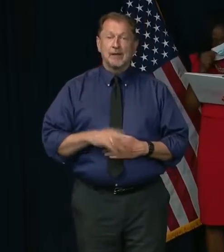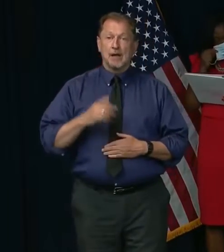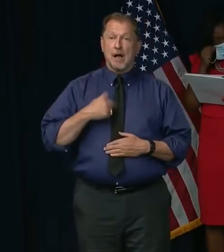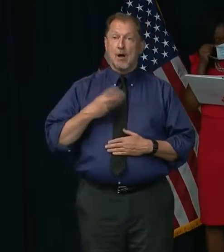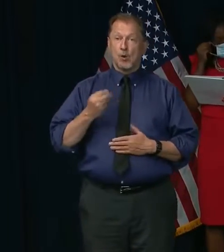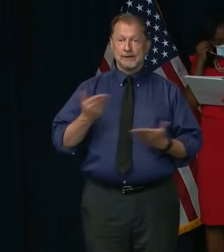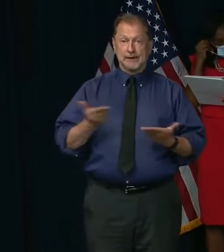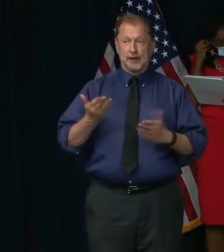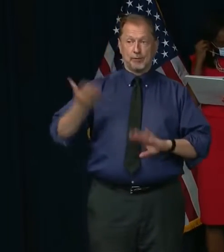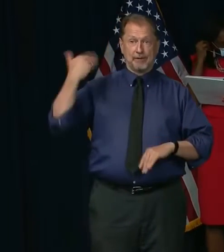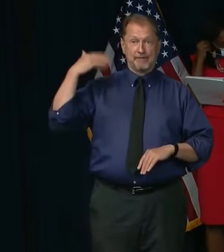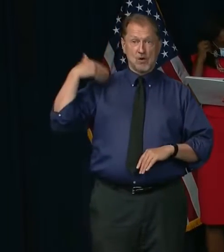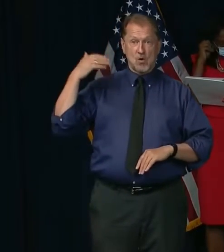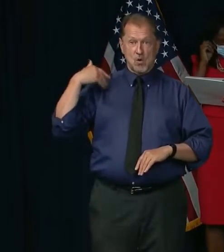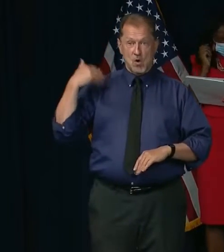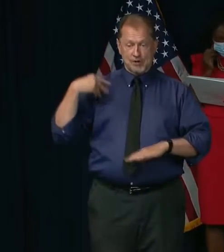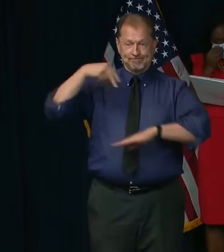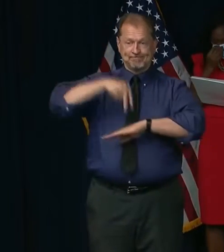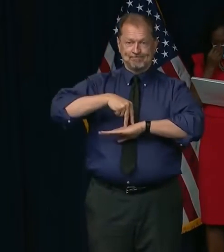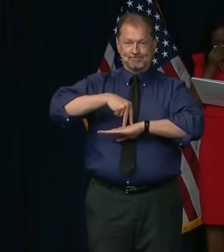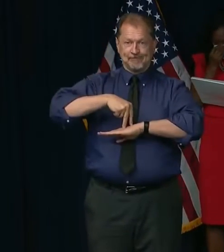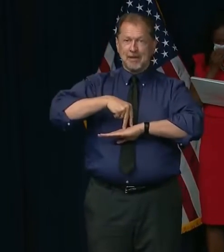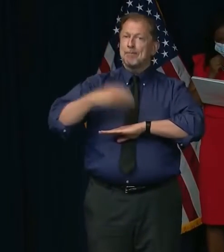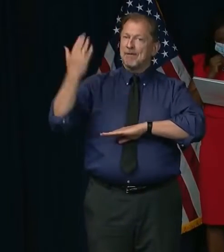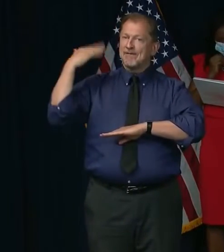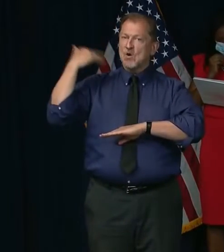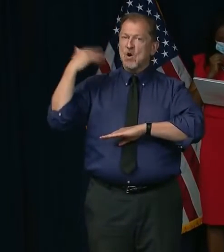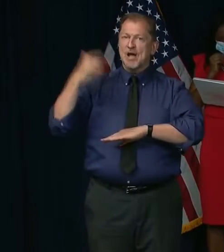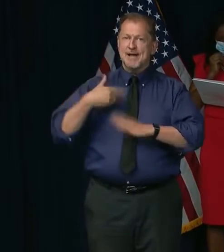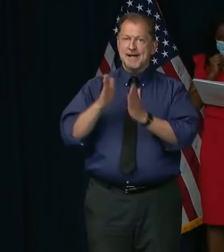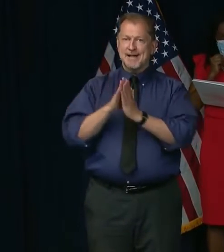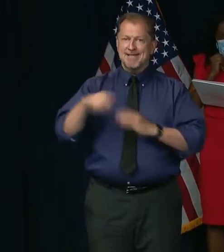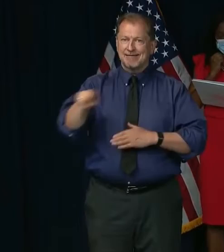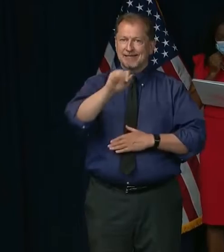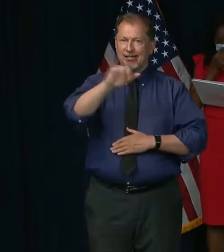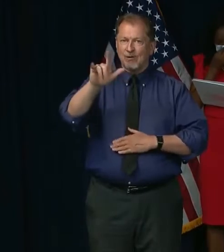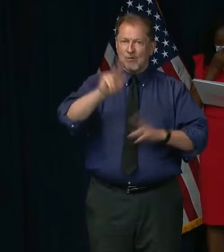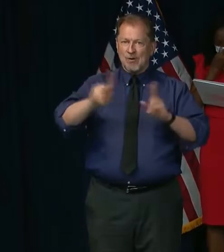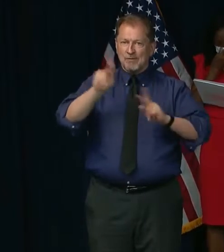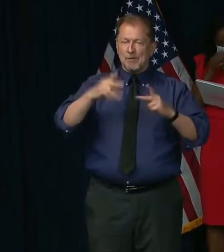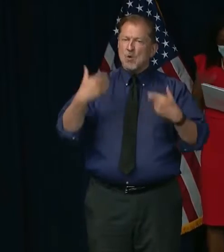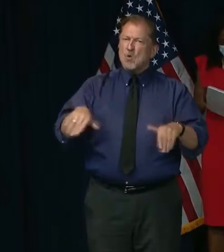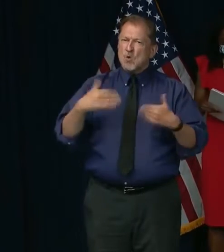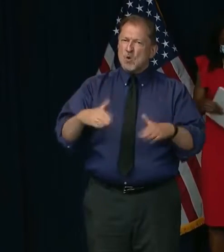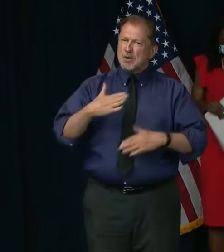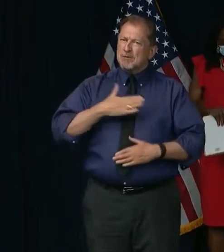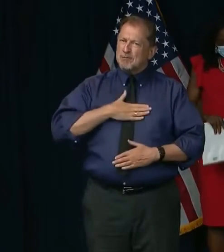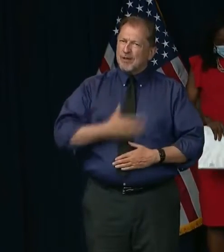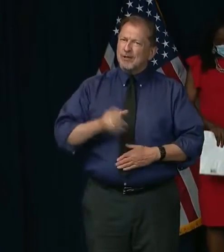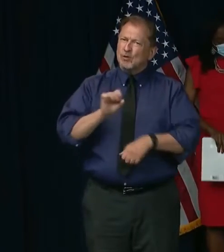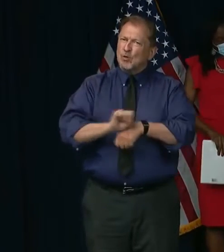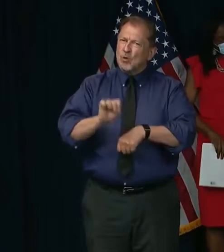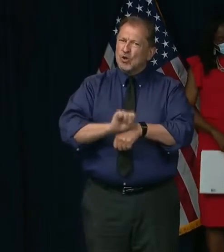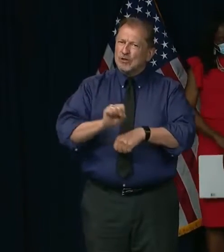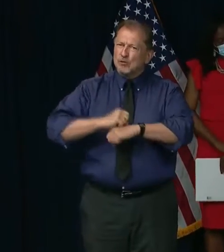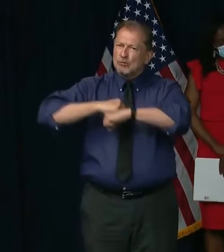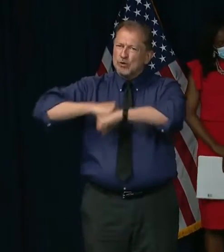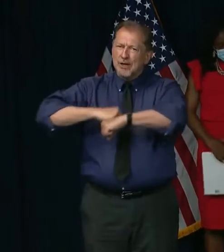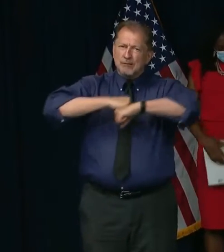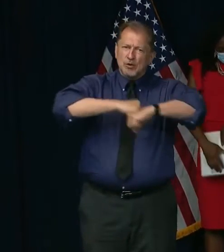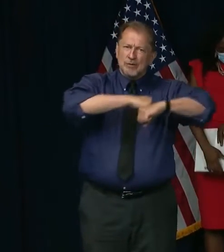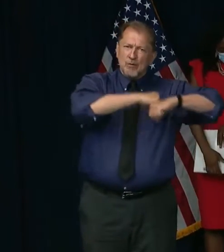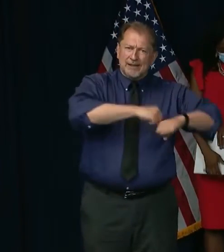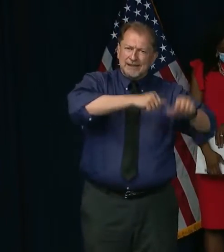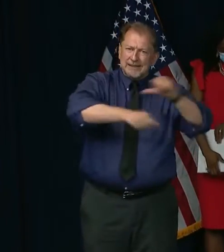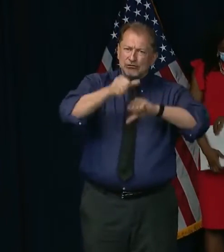spoke from this podium, it was to ask the people of Illinois to make huge sacrifices in order to protect our neighbors and families.